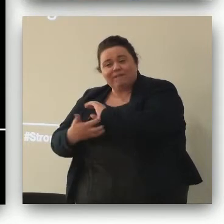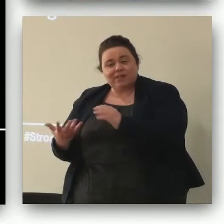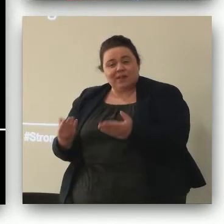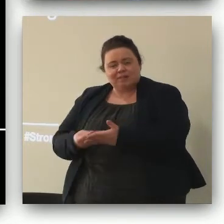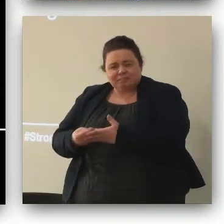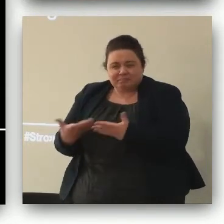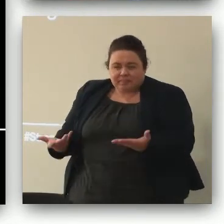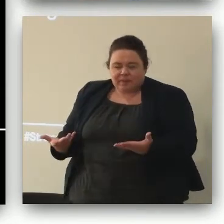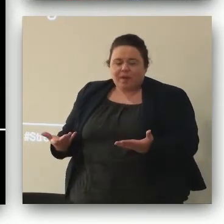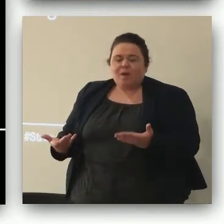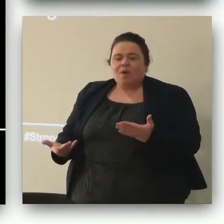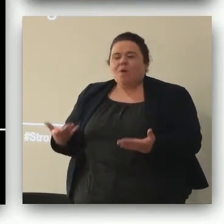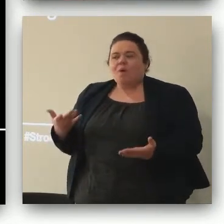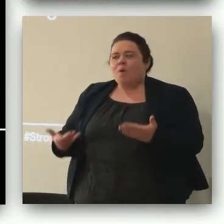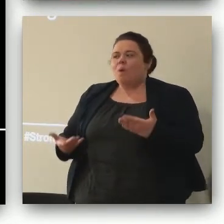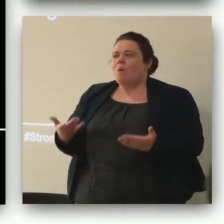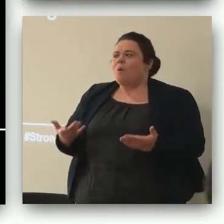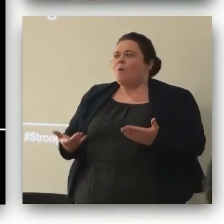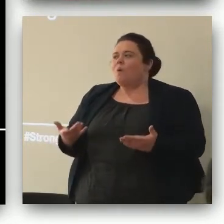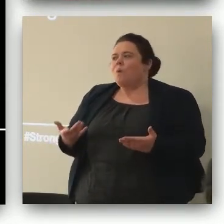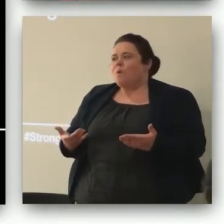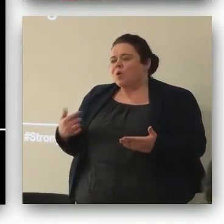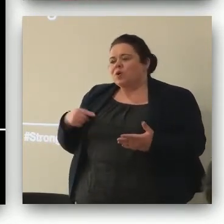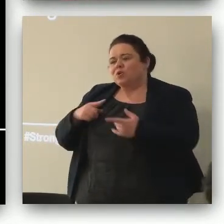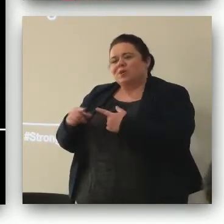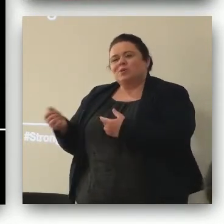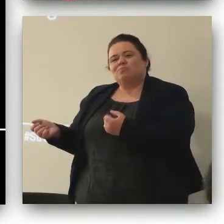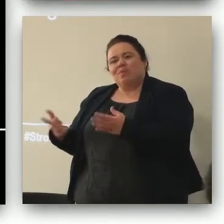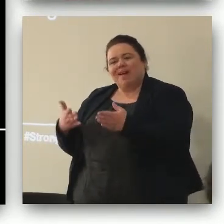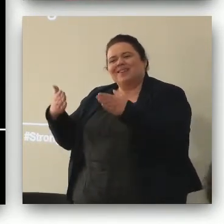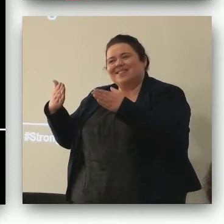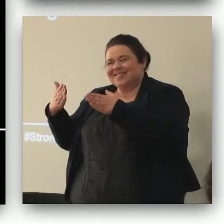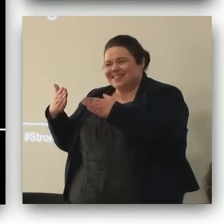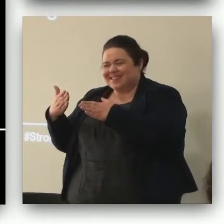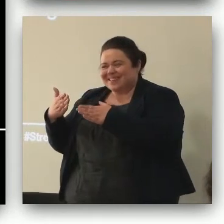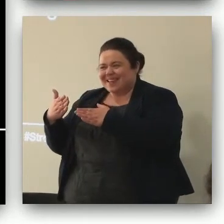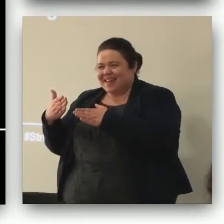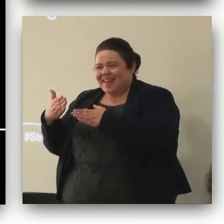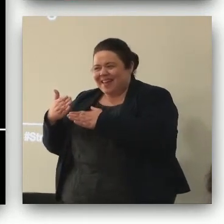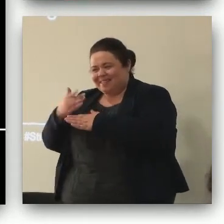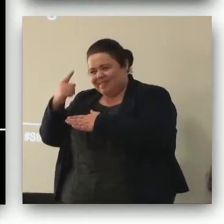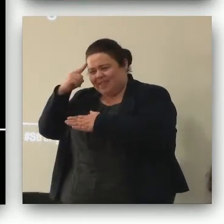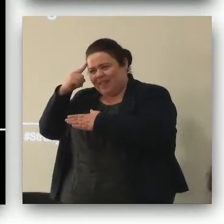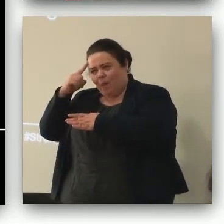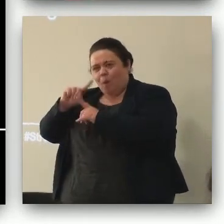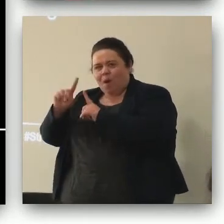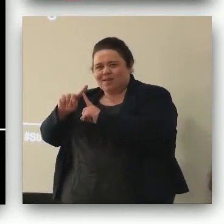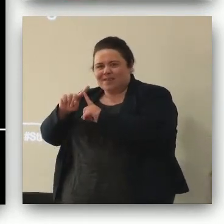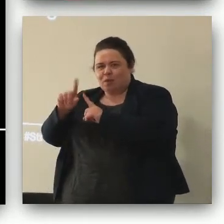or are we trying to do provide activities that will counter the symptoms of child poverty